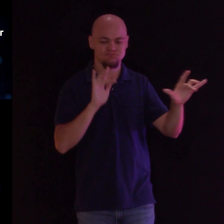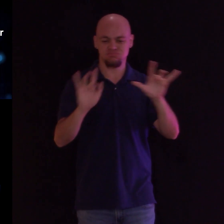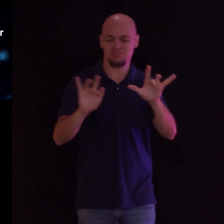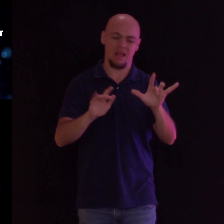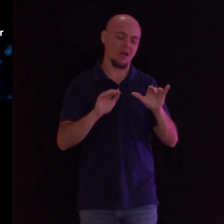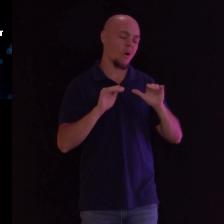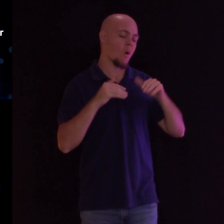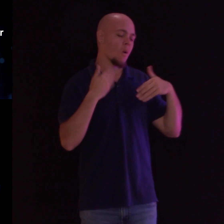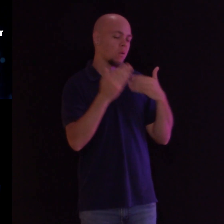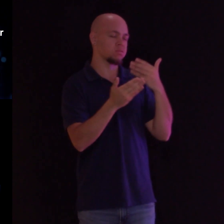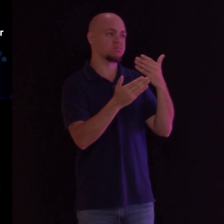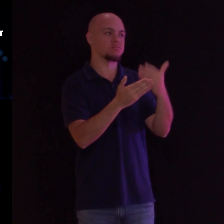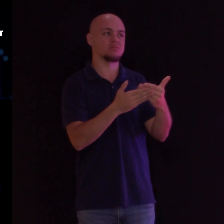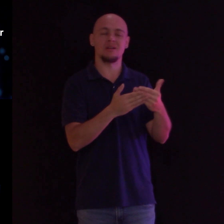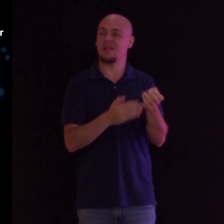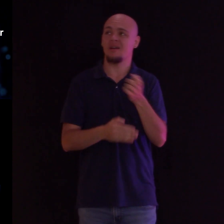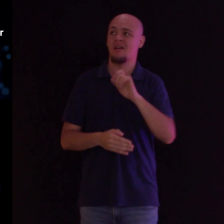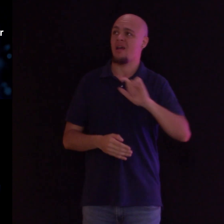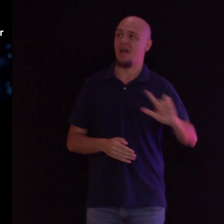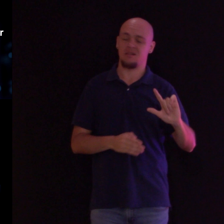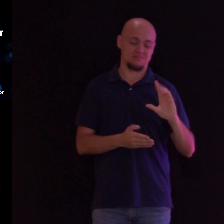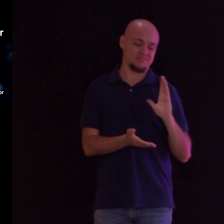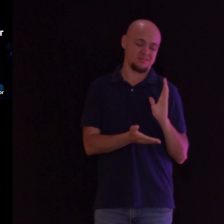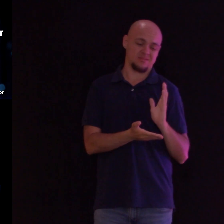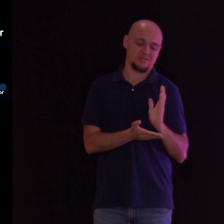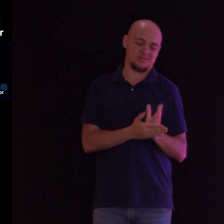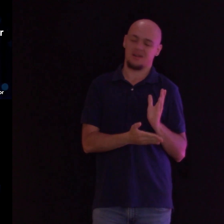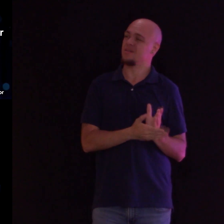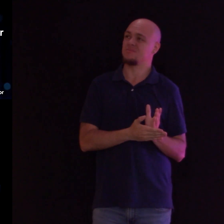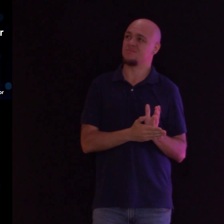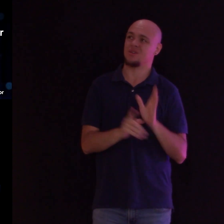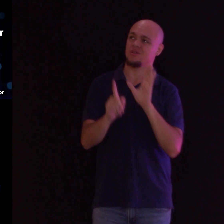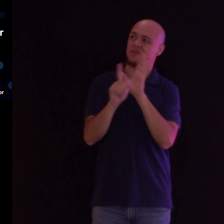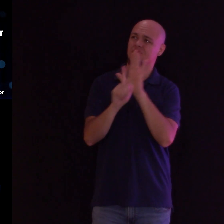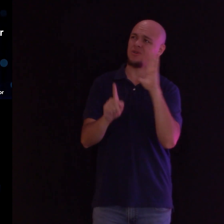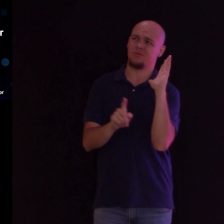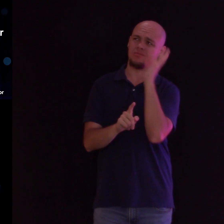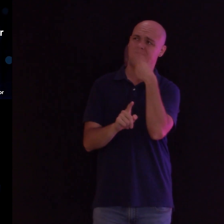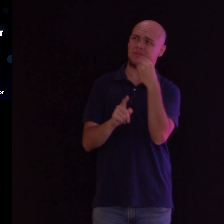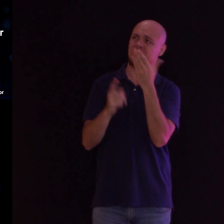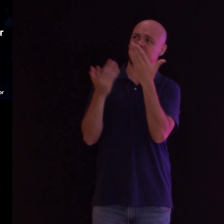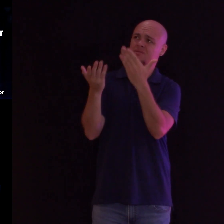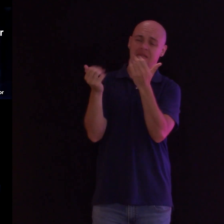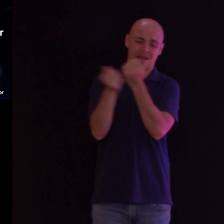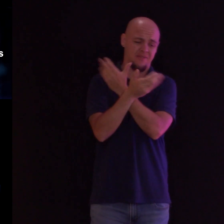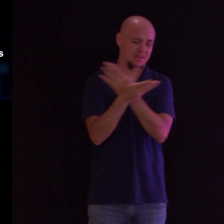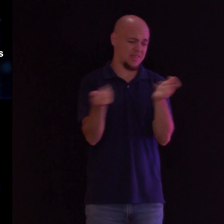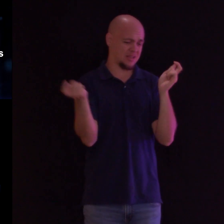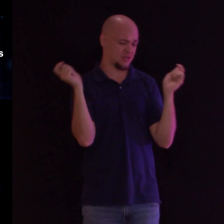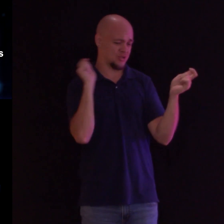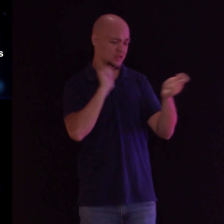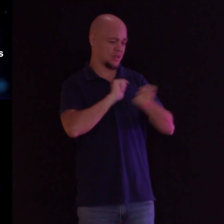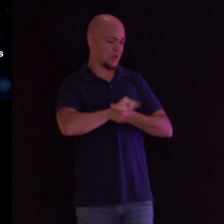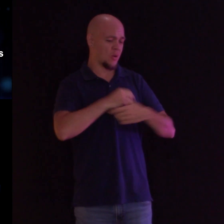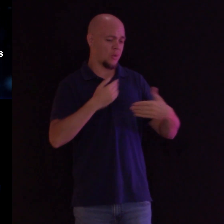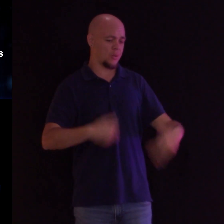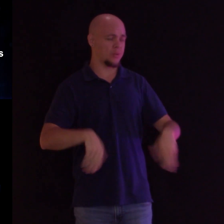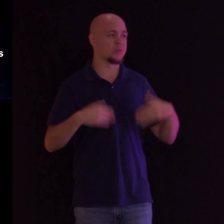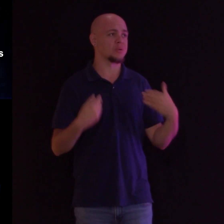force of hell can stop, your beauty changing hearts You made